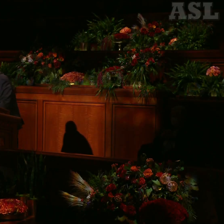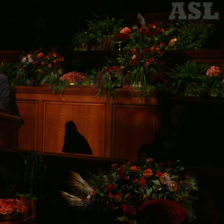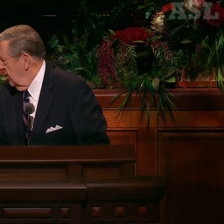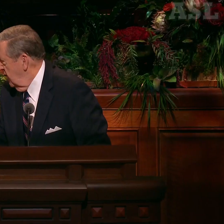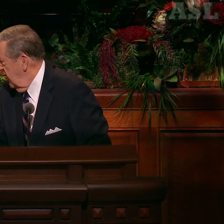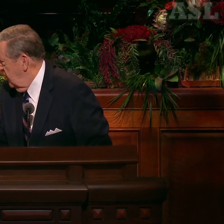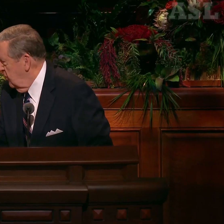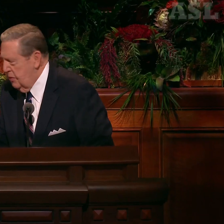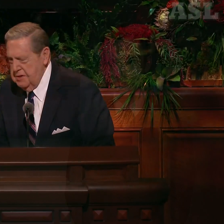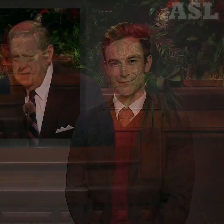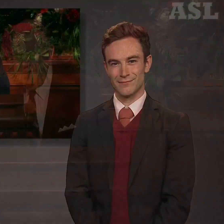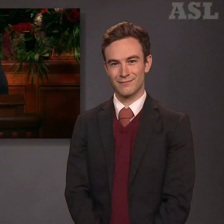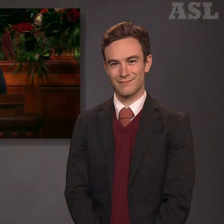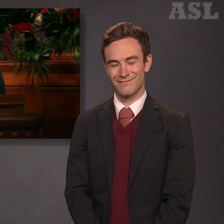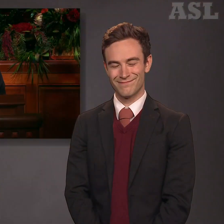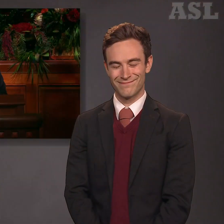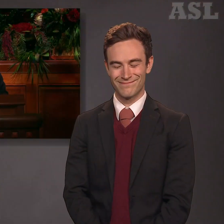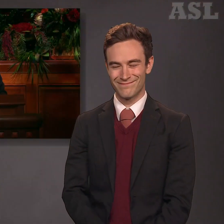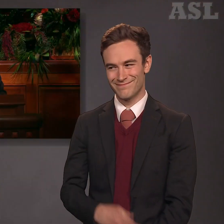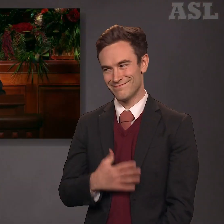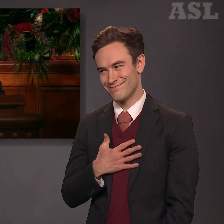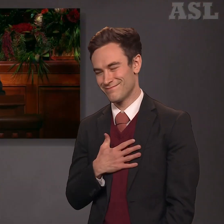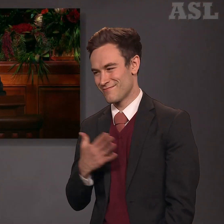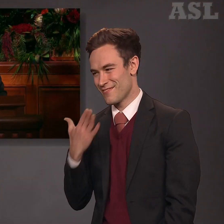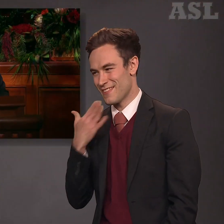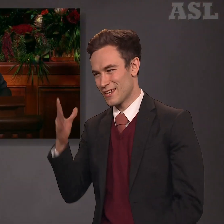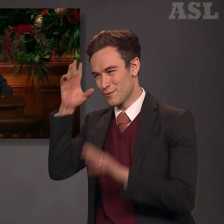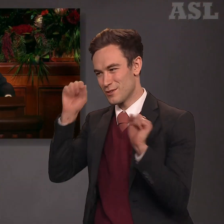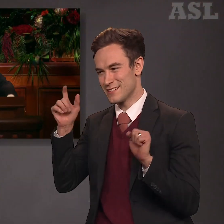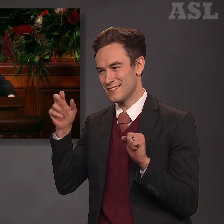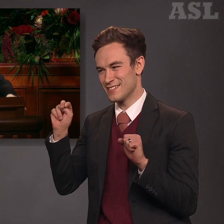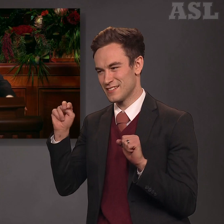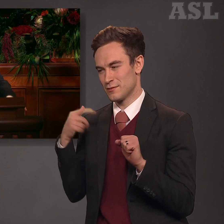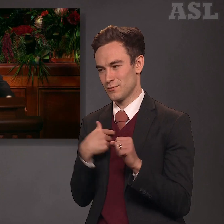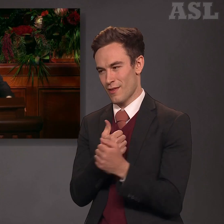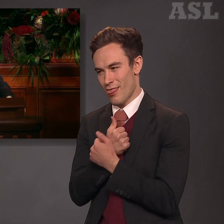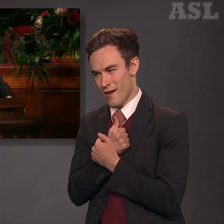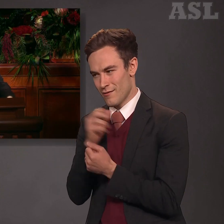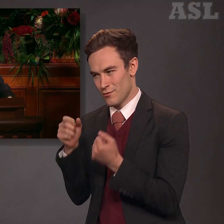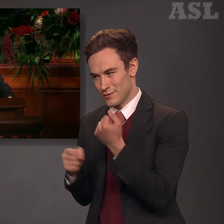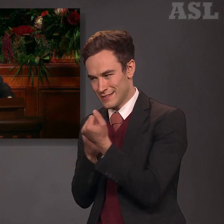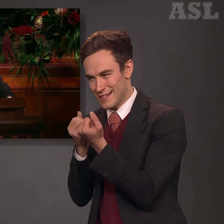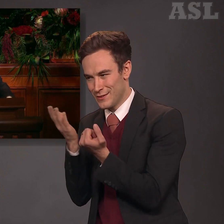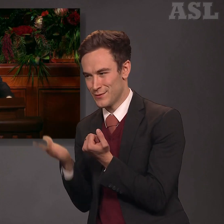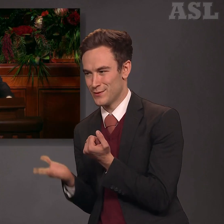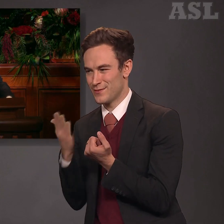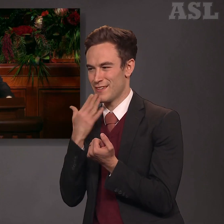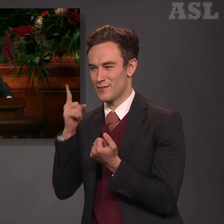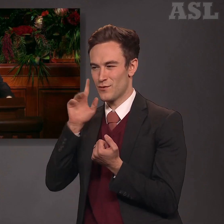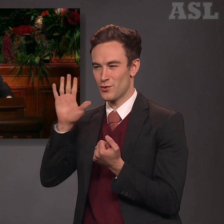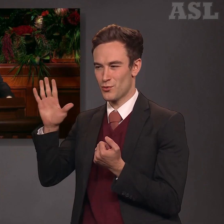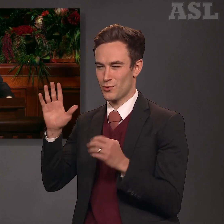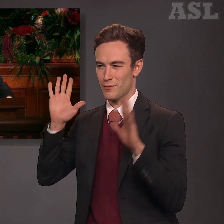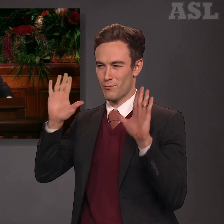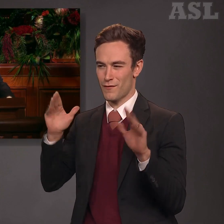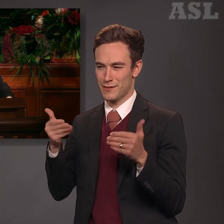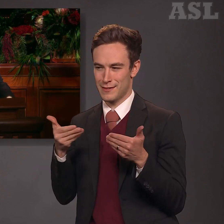Thank you, President Nelson. We love and sustain you. Thank you for that marvelous introduction to this conference.